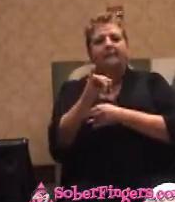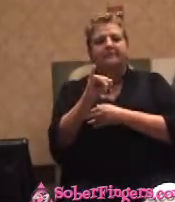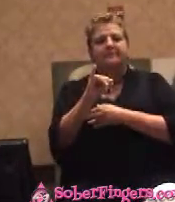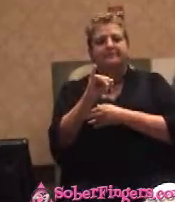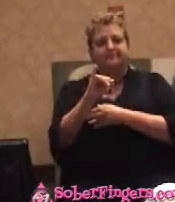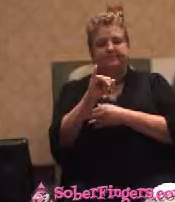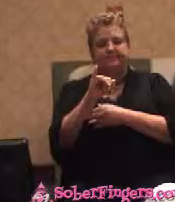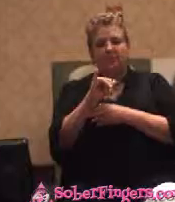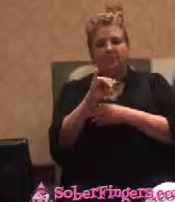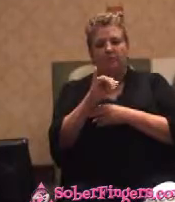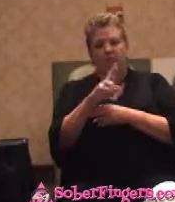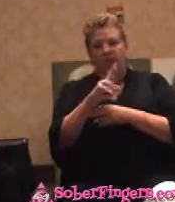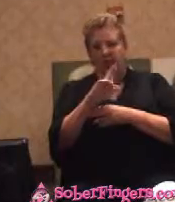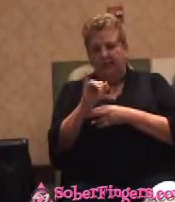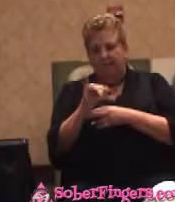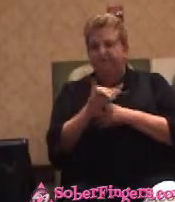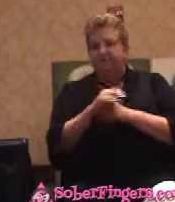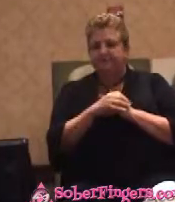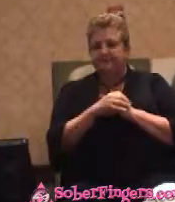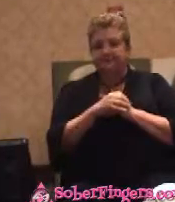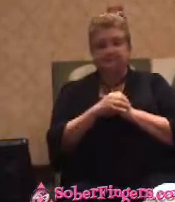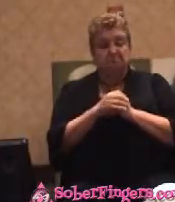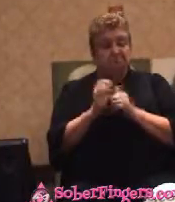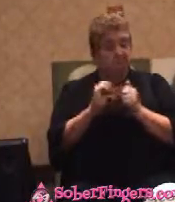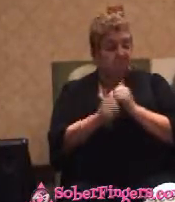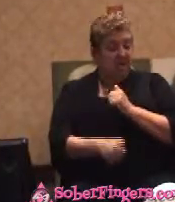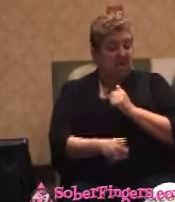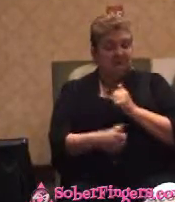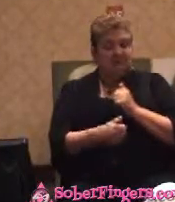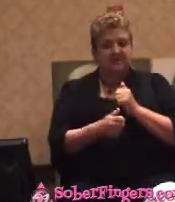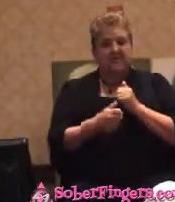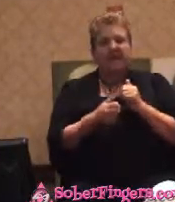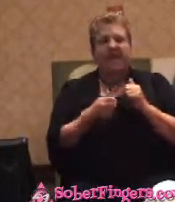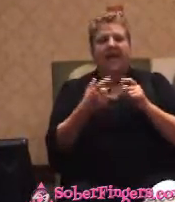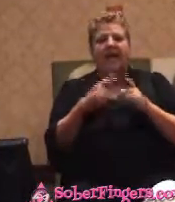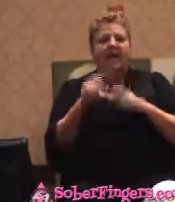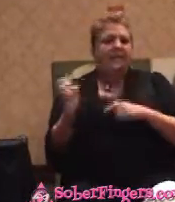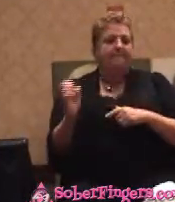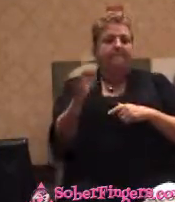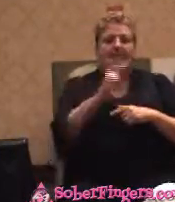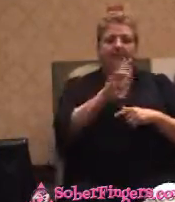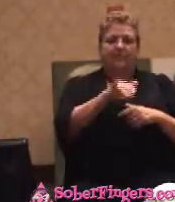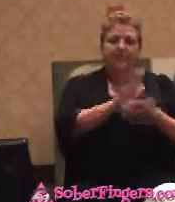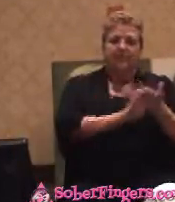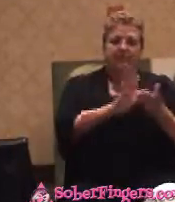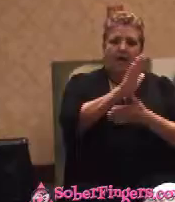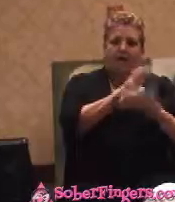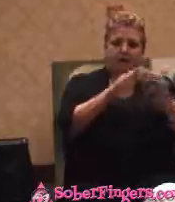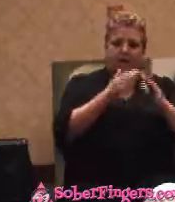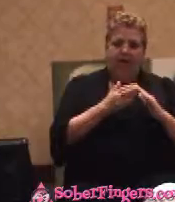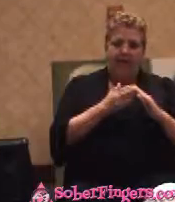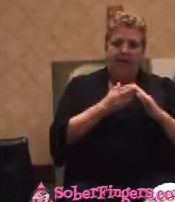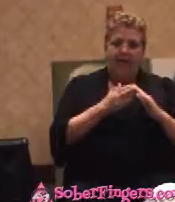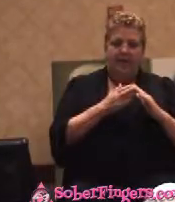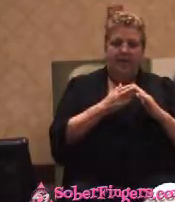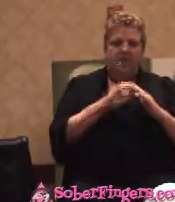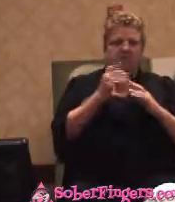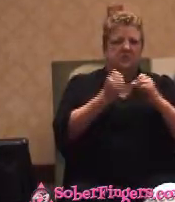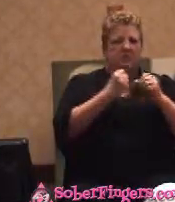And I came back through College Town. She was a year behind me. And I was wearing my uniform. And I looked